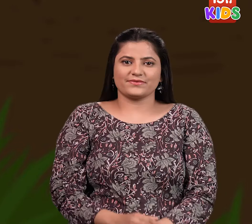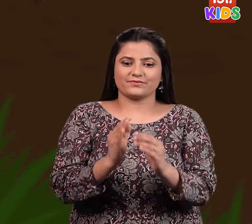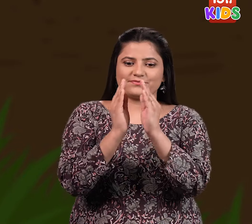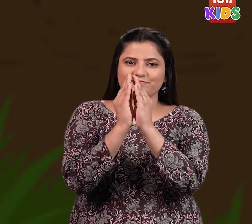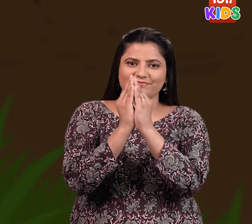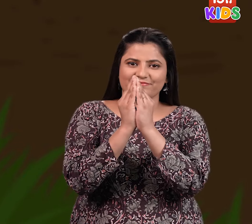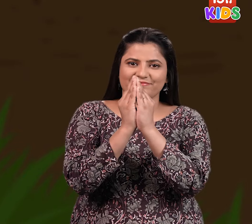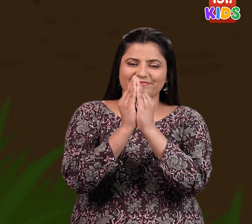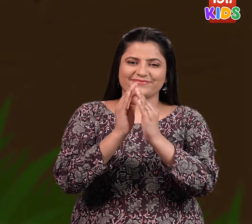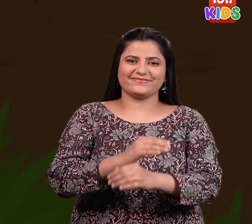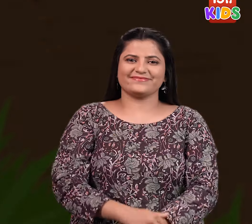Tulip Tulip